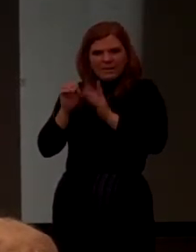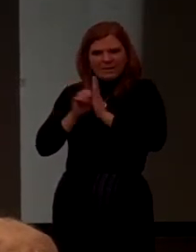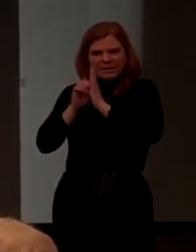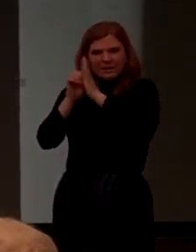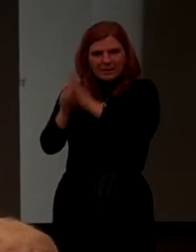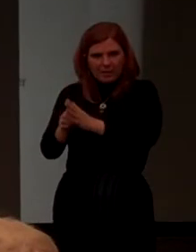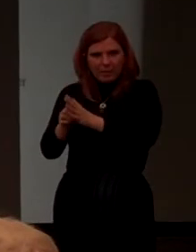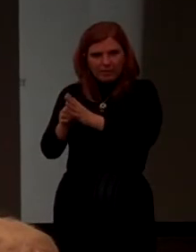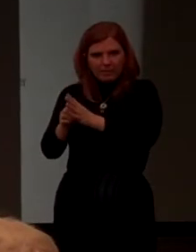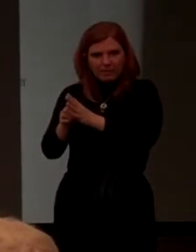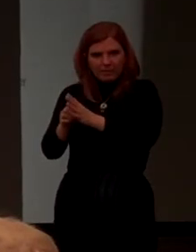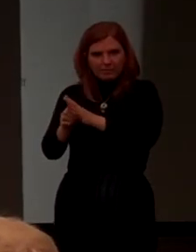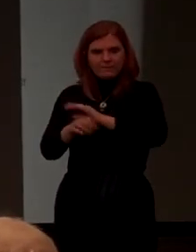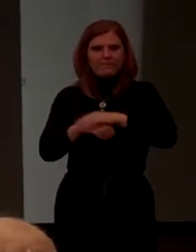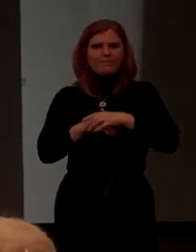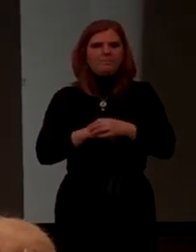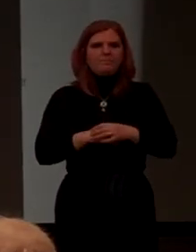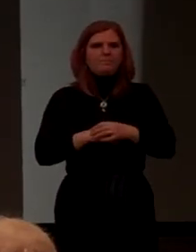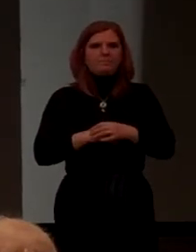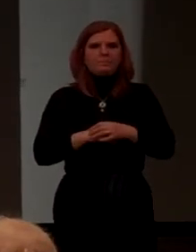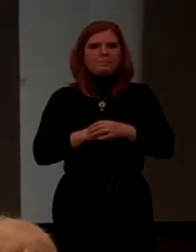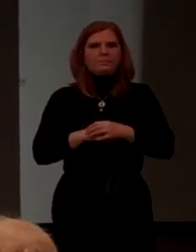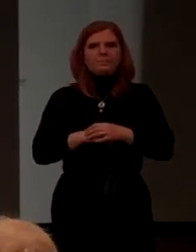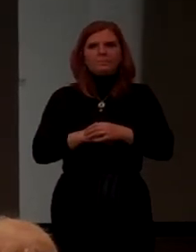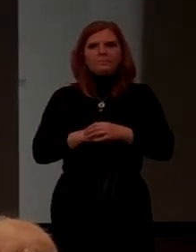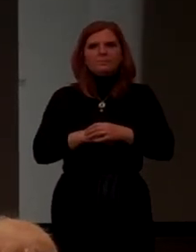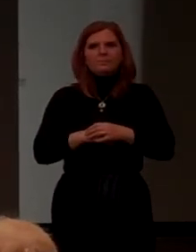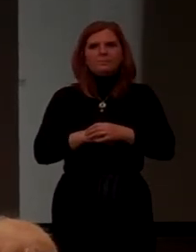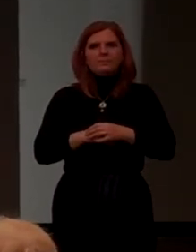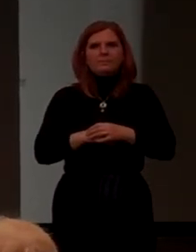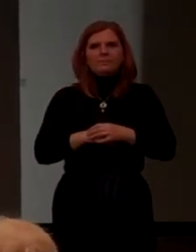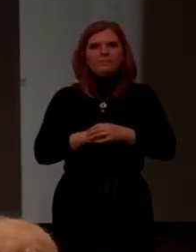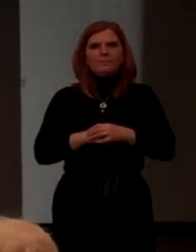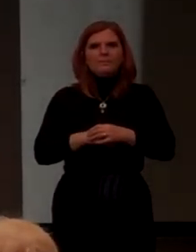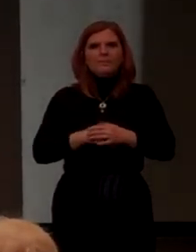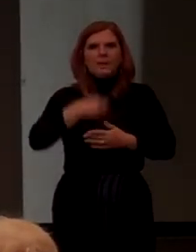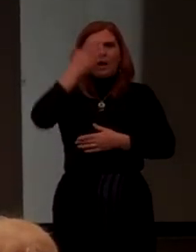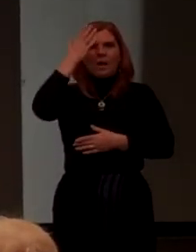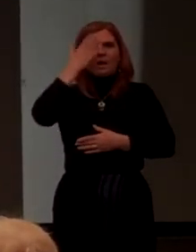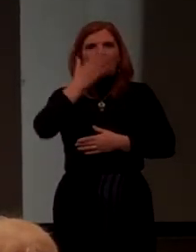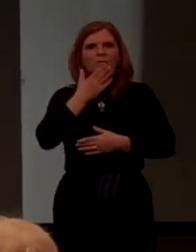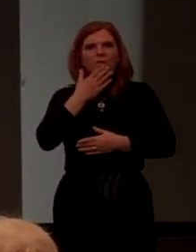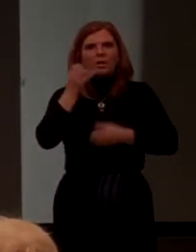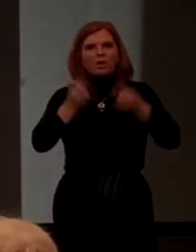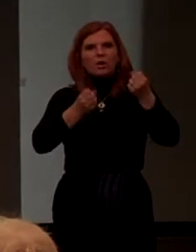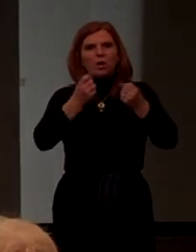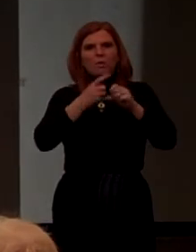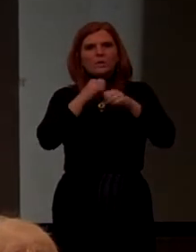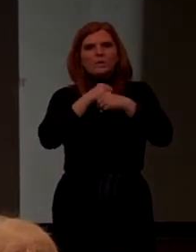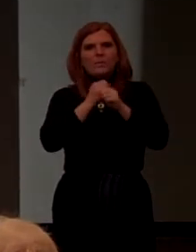example. Okay? Knock on the front of your automobile and see what it's made out of.